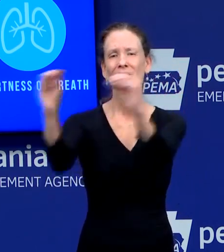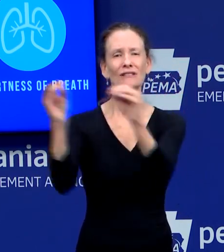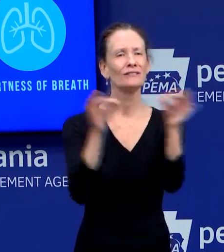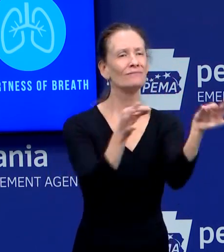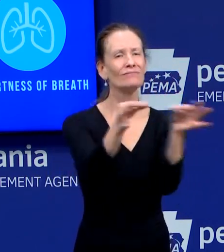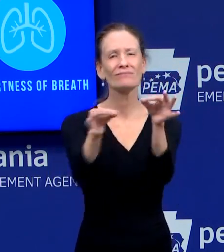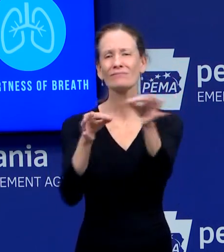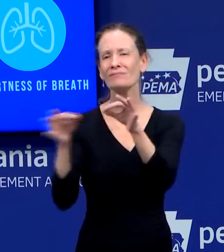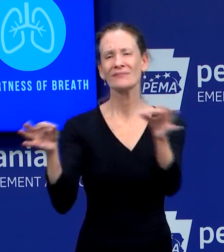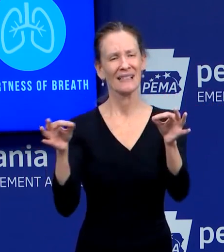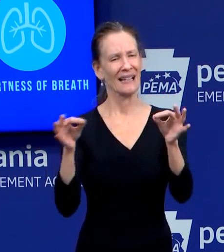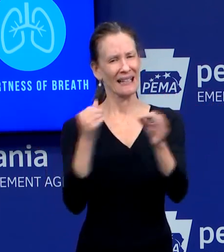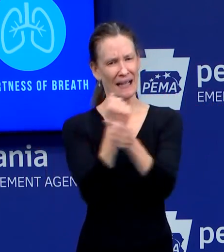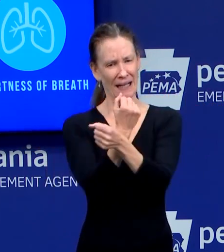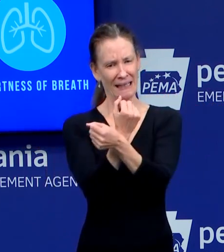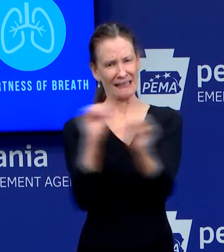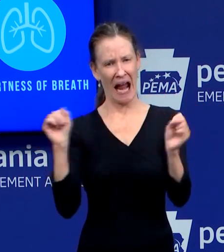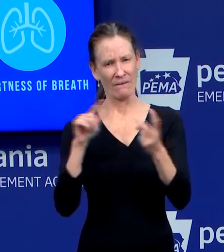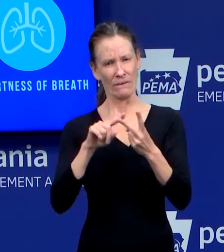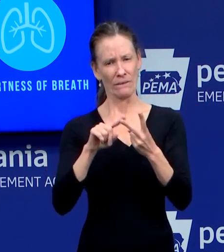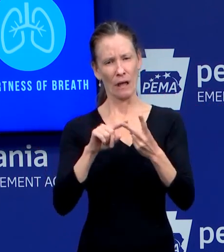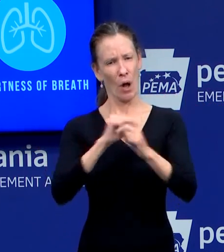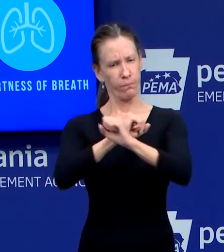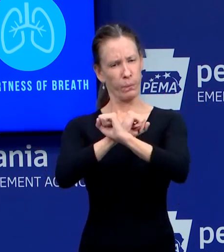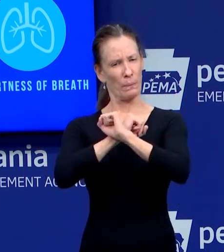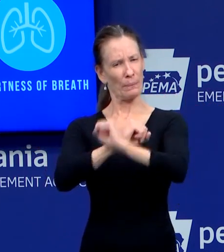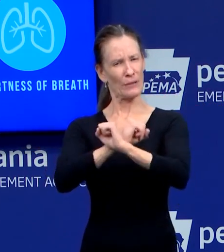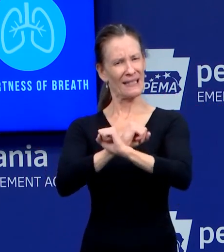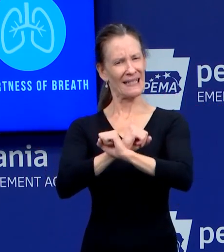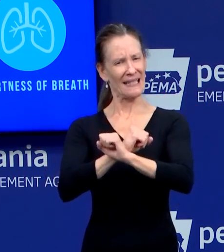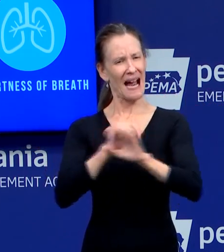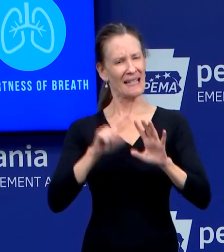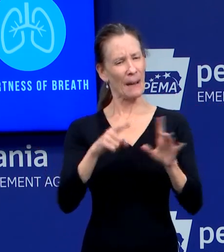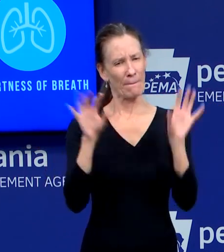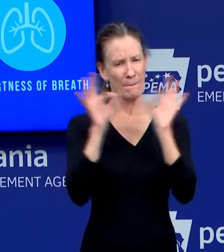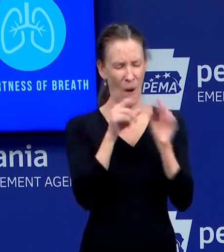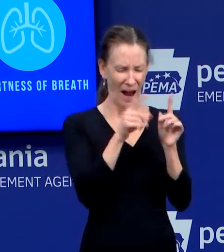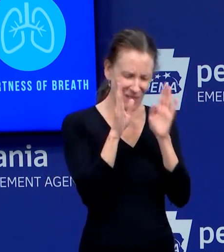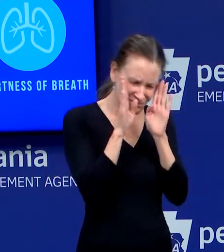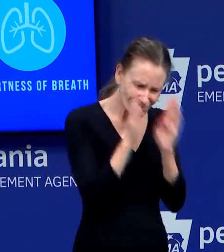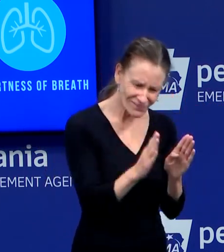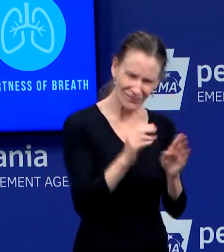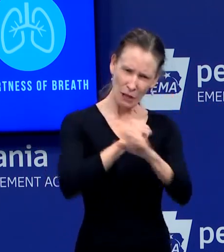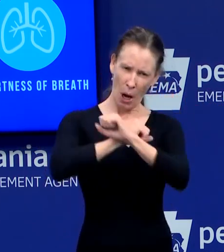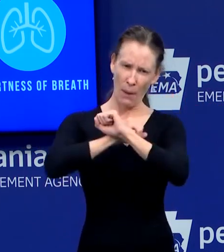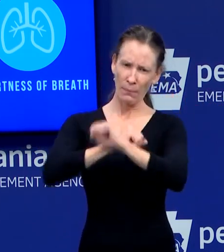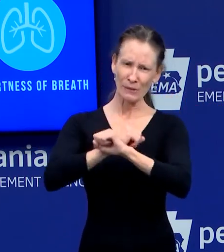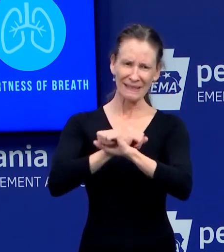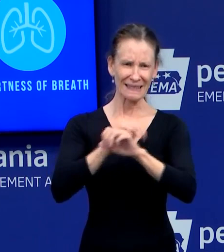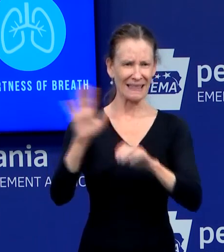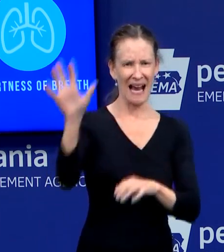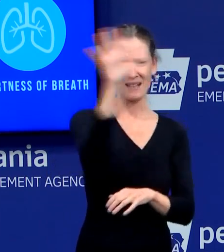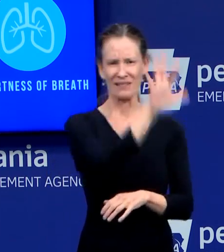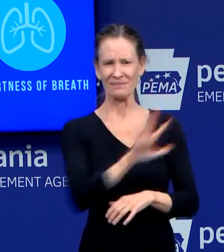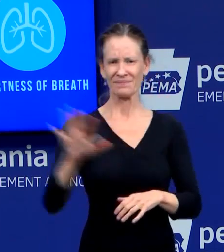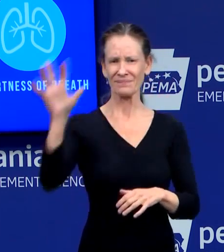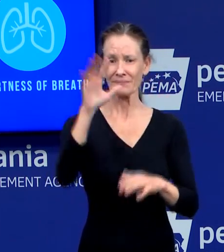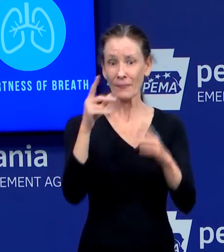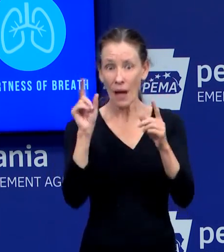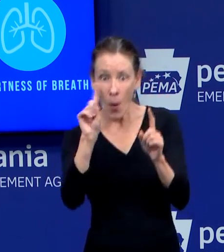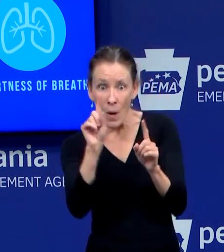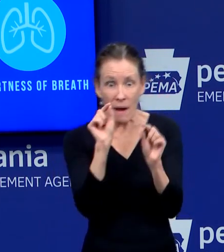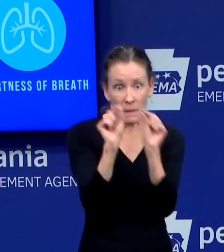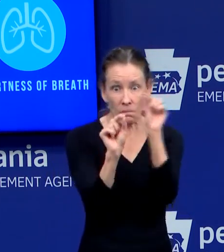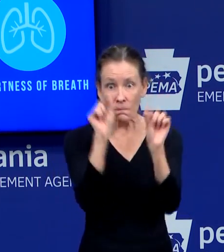change a public health response, we are giving that information. So we give the counties, we're now giving out information about, about the numbers,